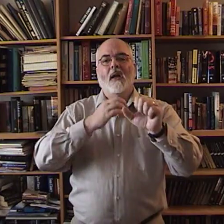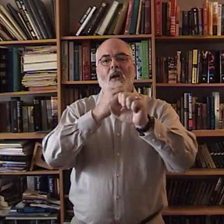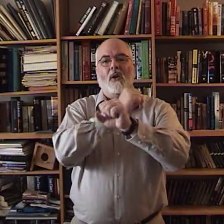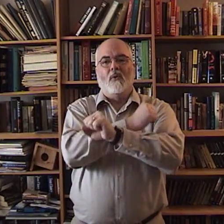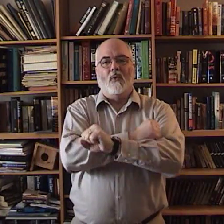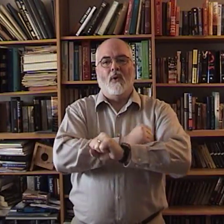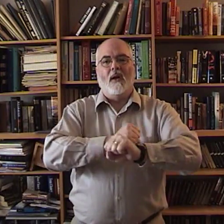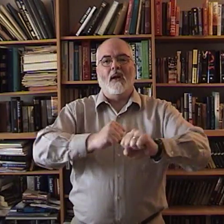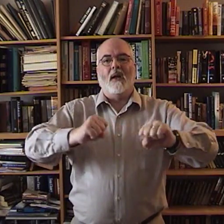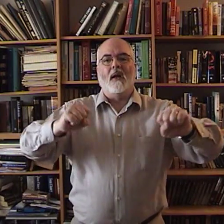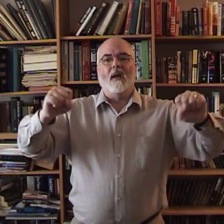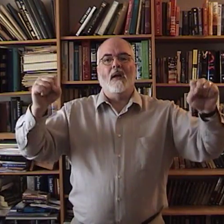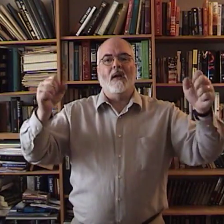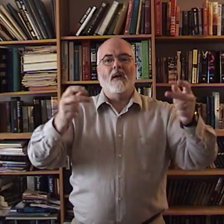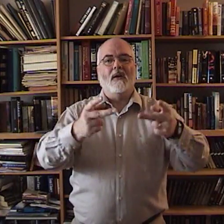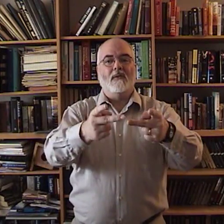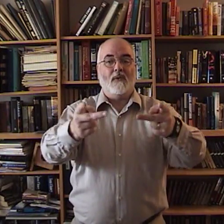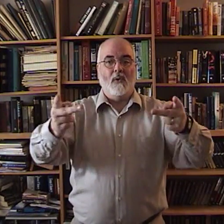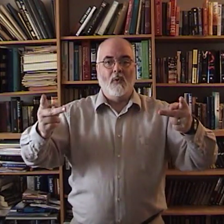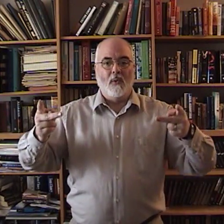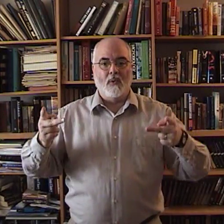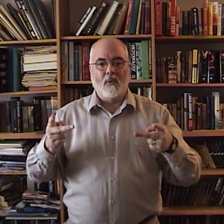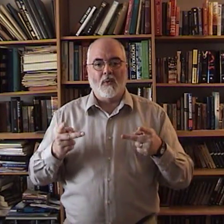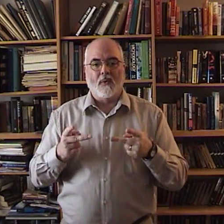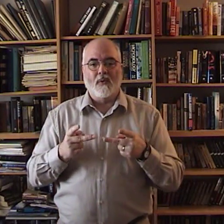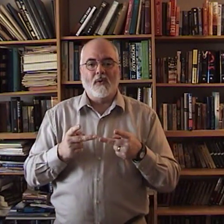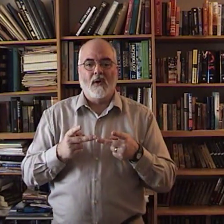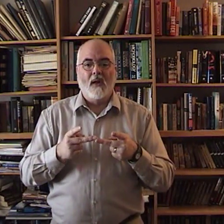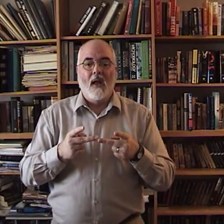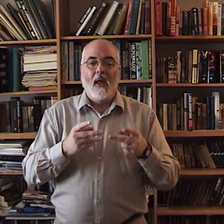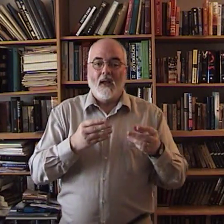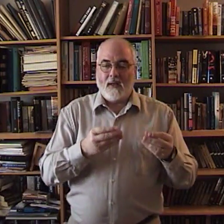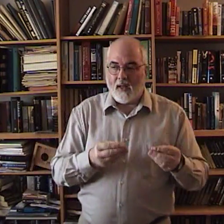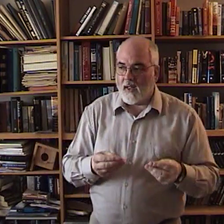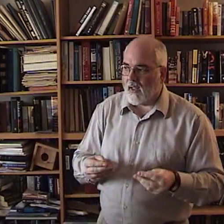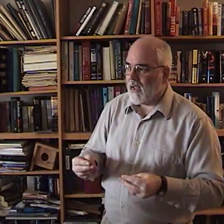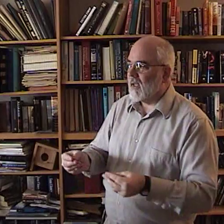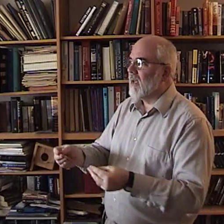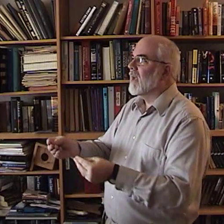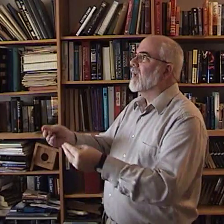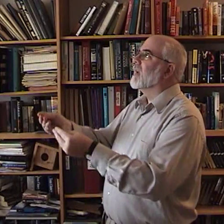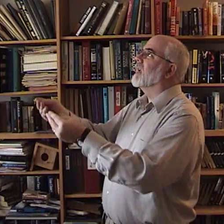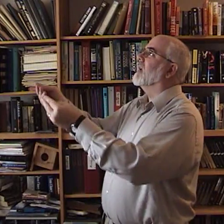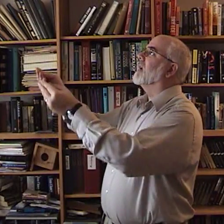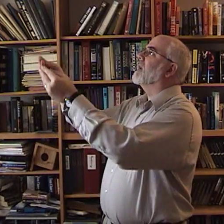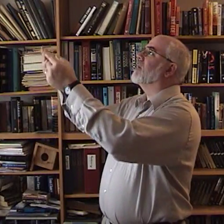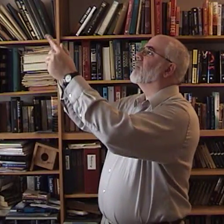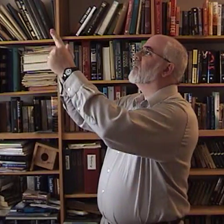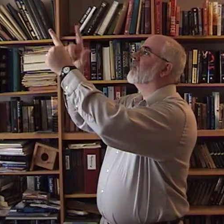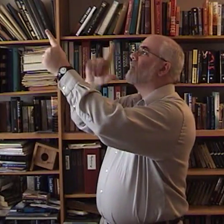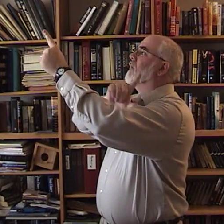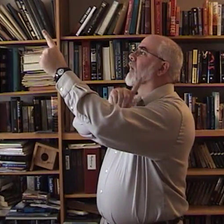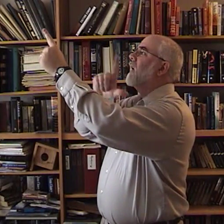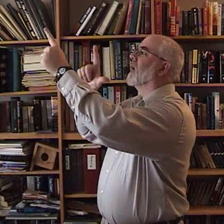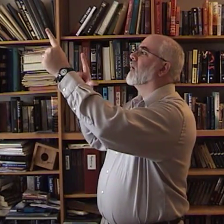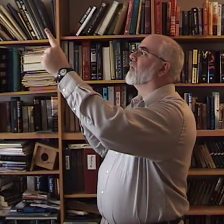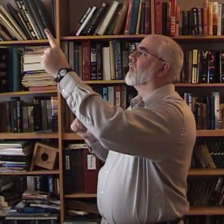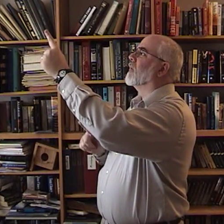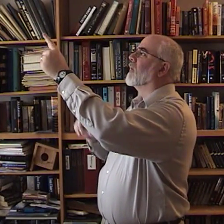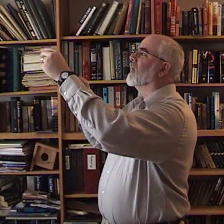refuge. Precious Take it to the Lord